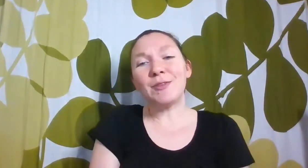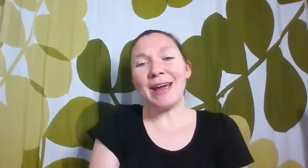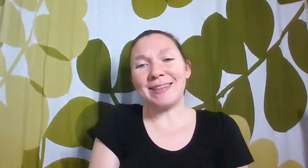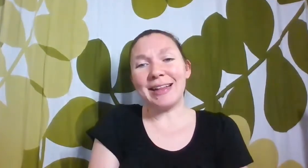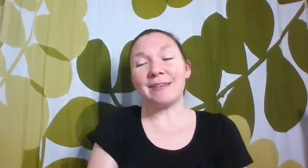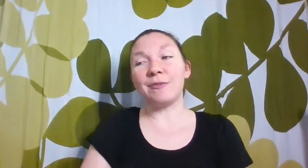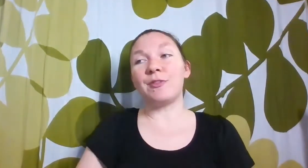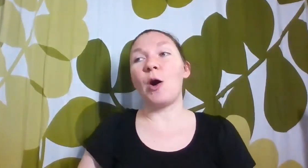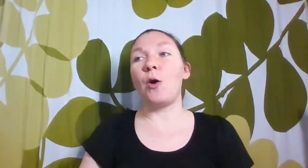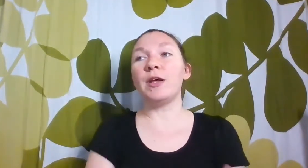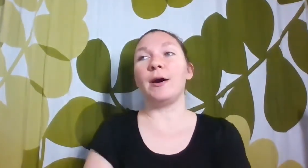That's okay. It's an elective. So, you know.